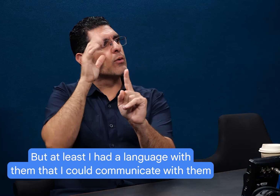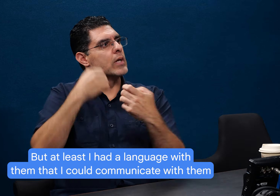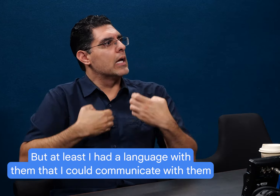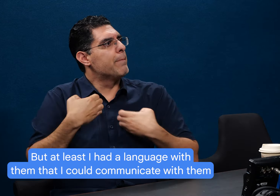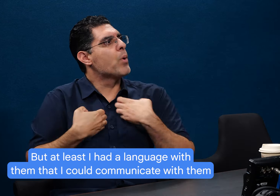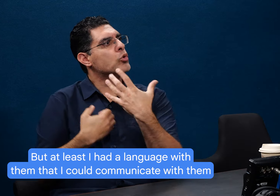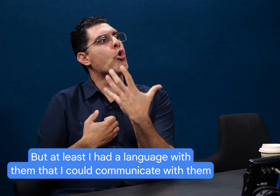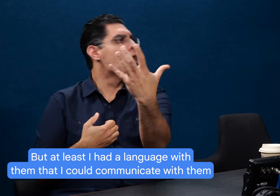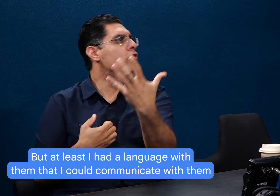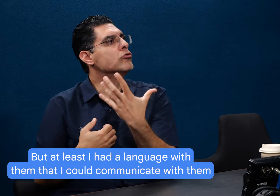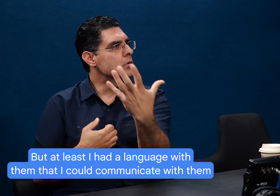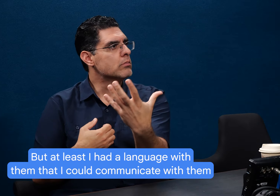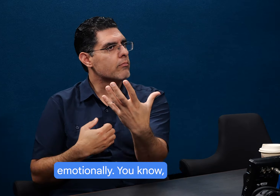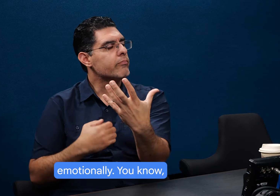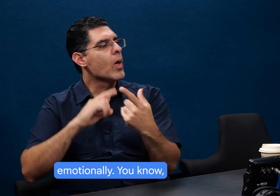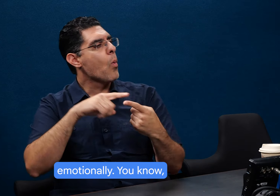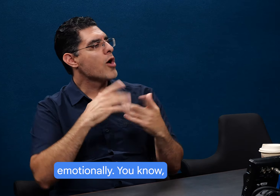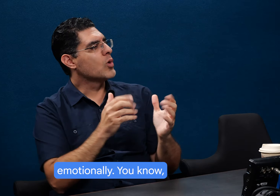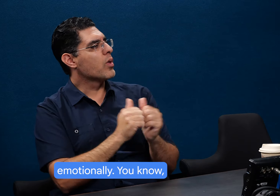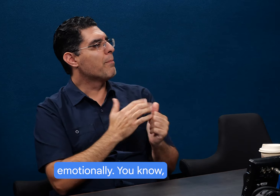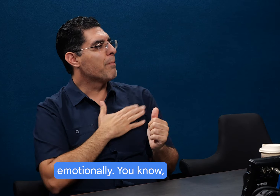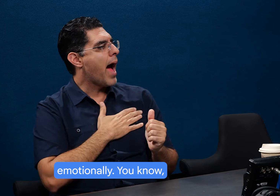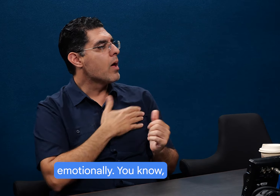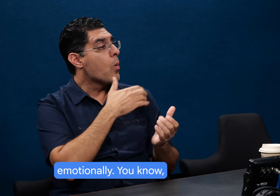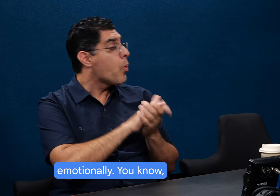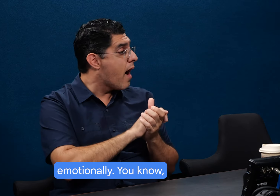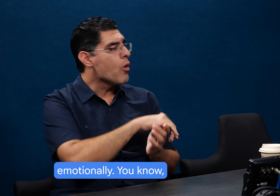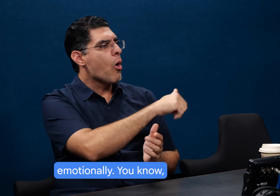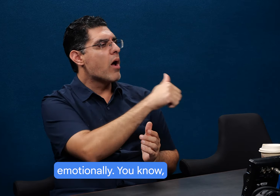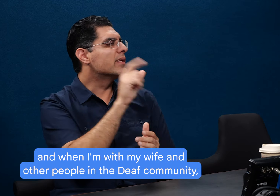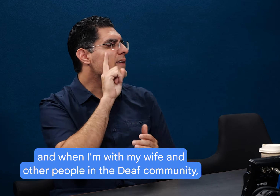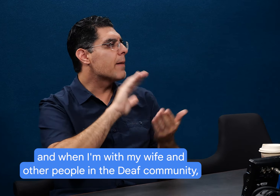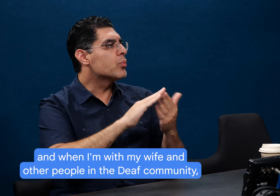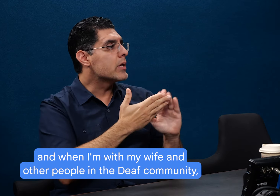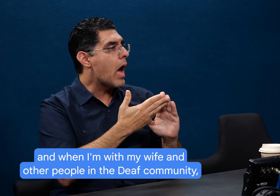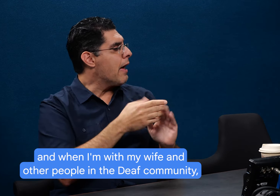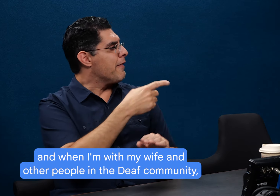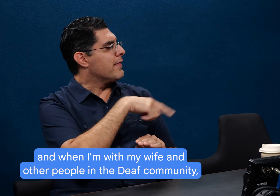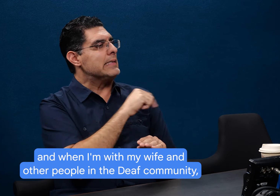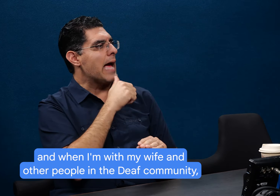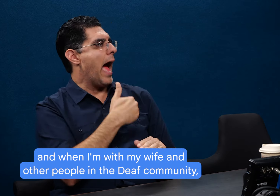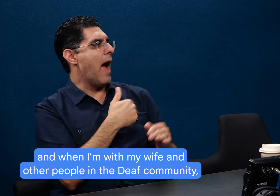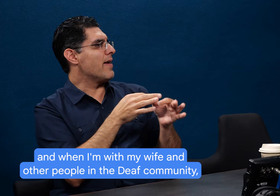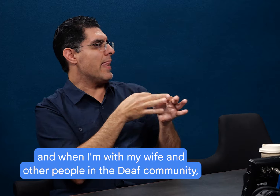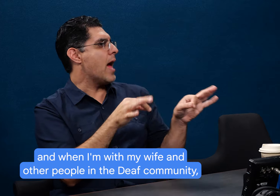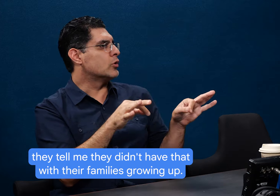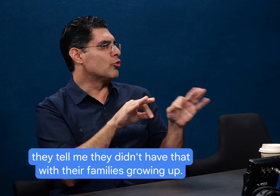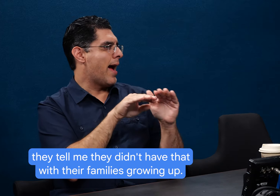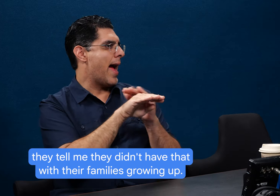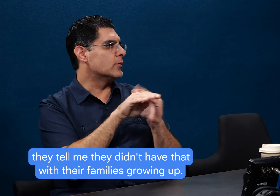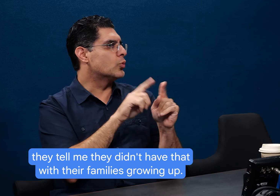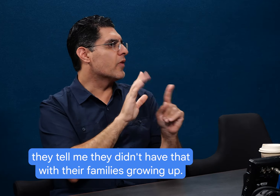had a language with them that I could communicate with them emotionally. You know, when I'm with my wife and other people in the deaf